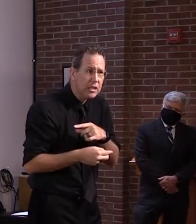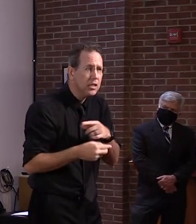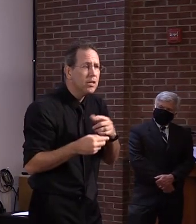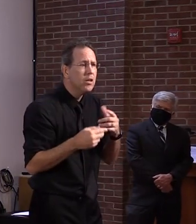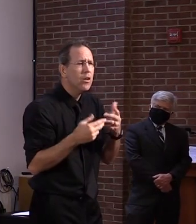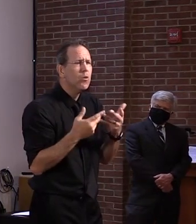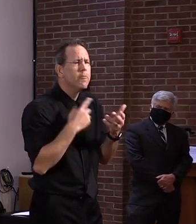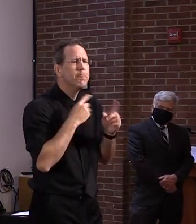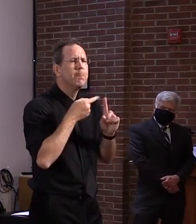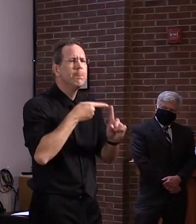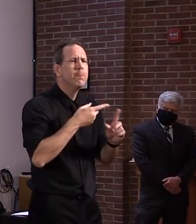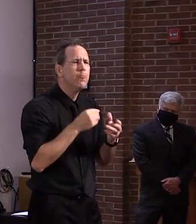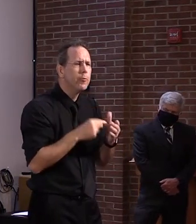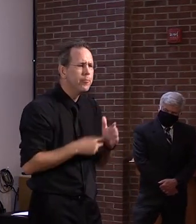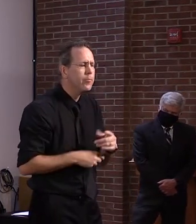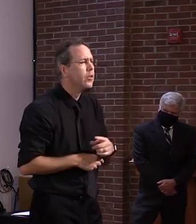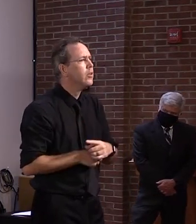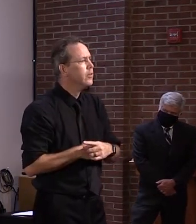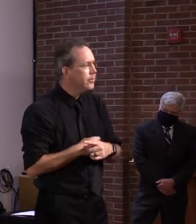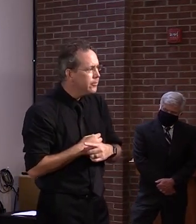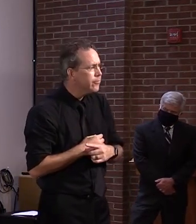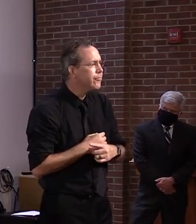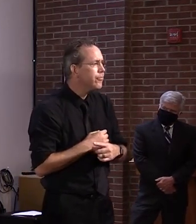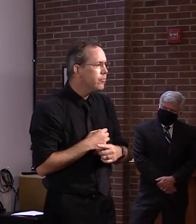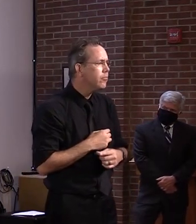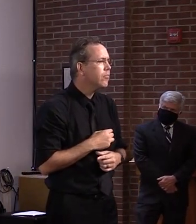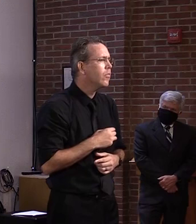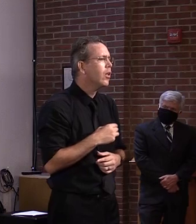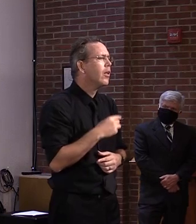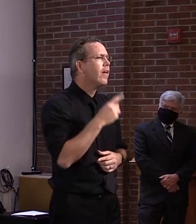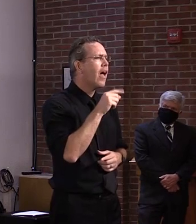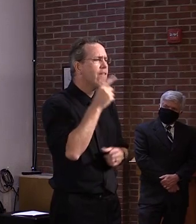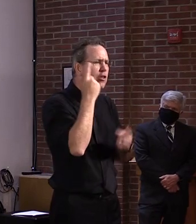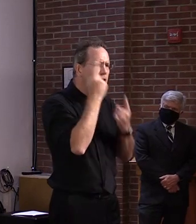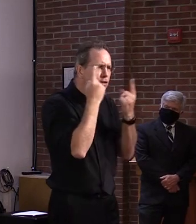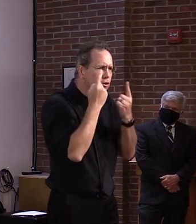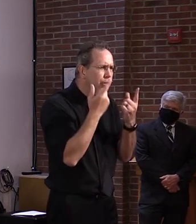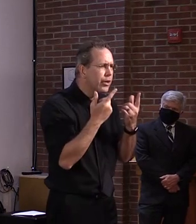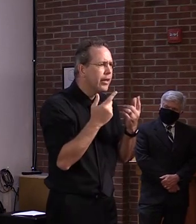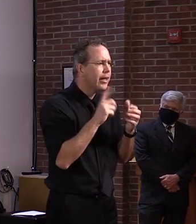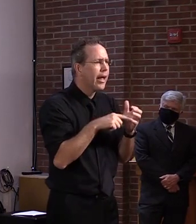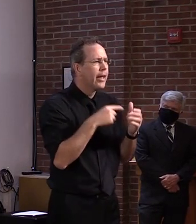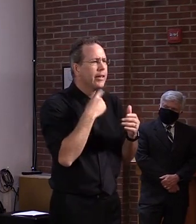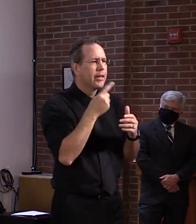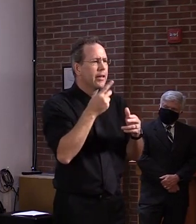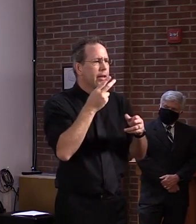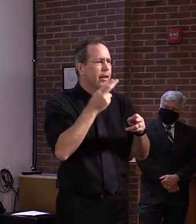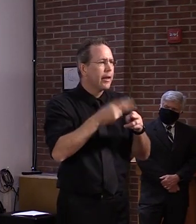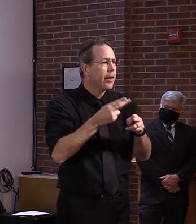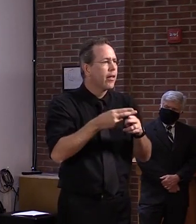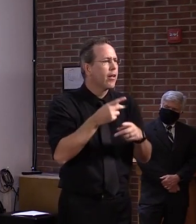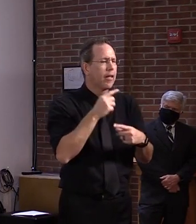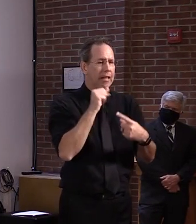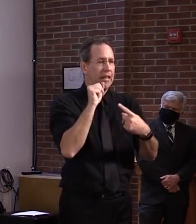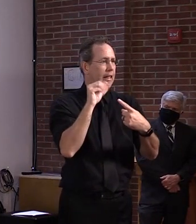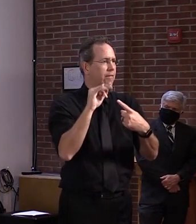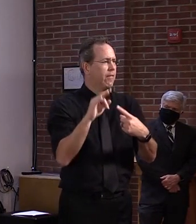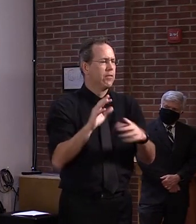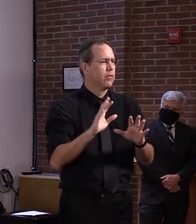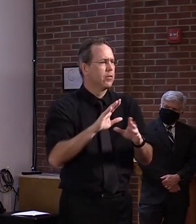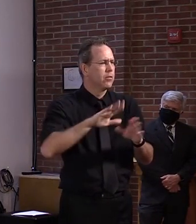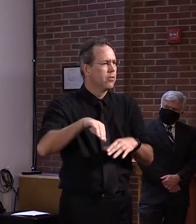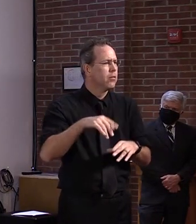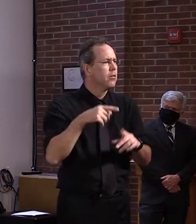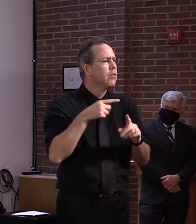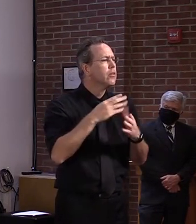concern, it's a lens we have to apply to the decision-making. I don't, I don't really want to comment on the hypothetical, per se, but we have some very, very small schools in the